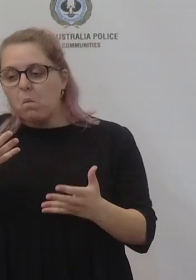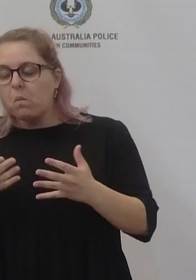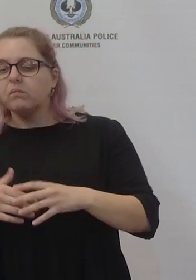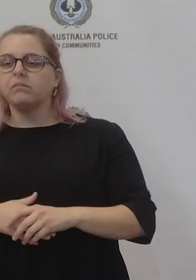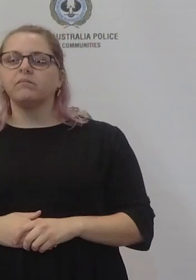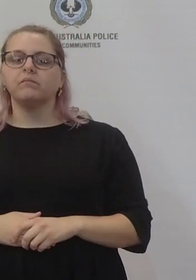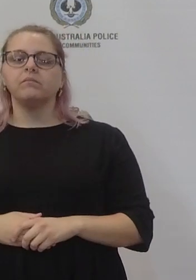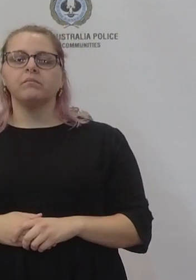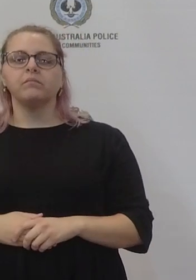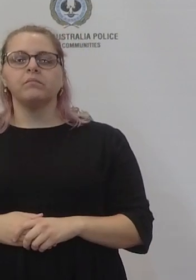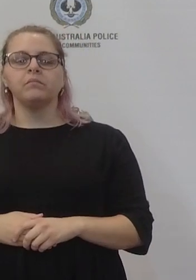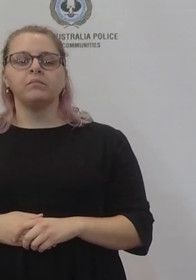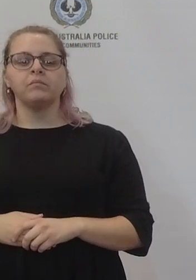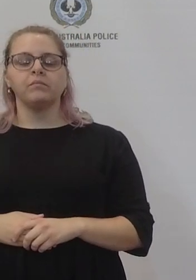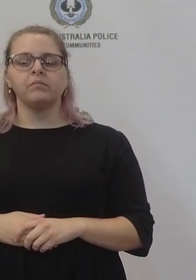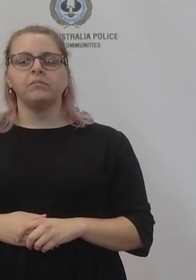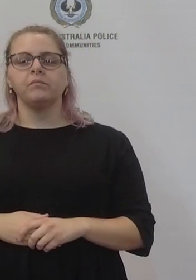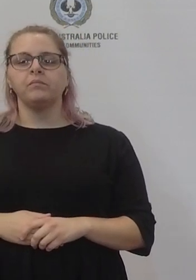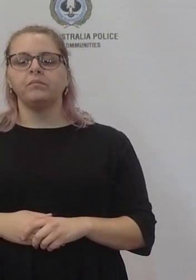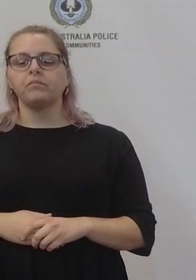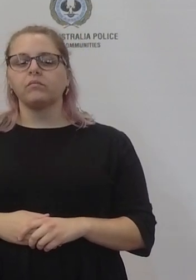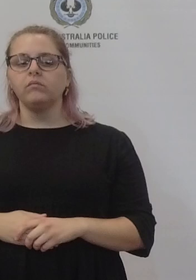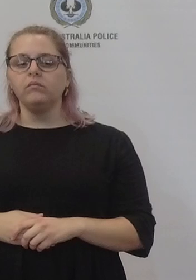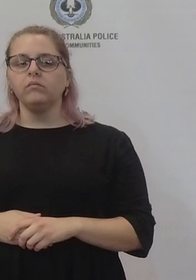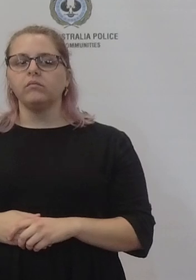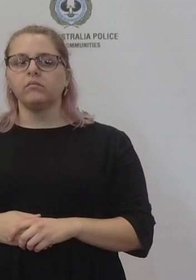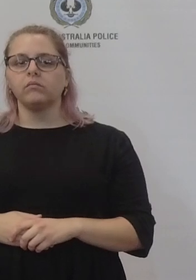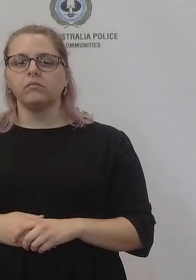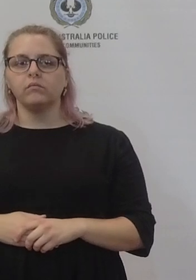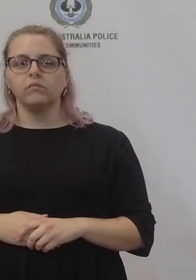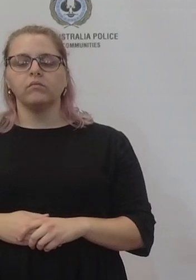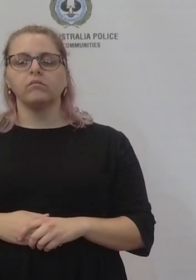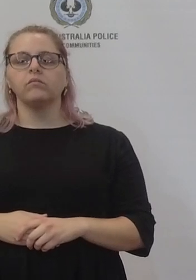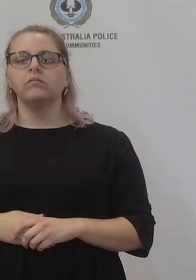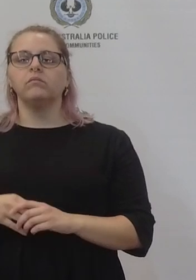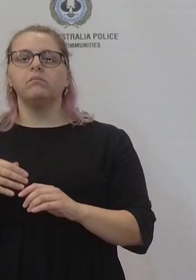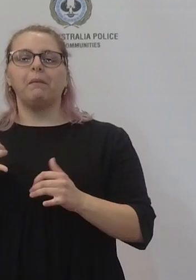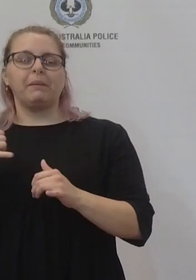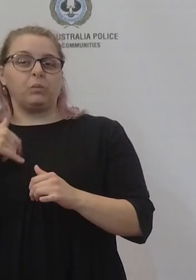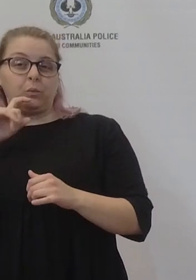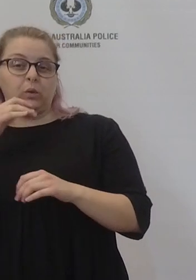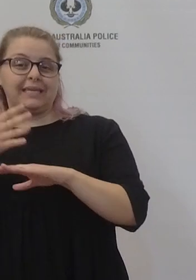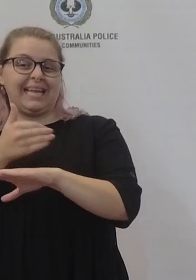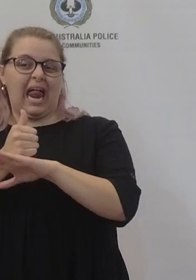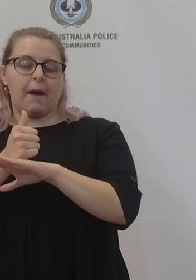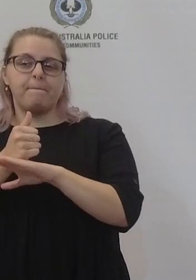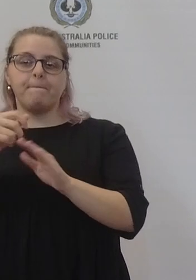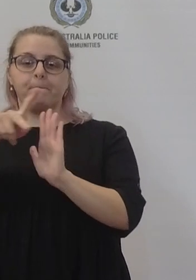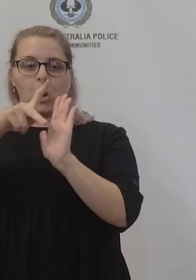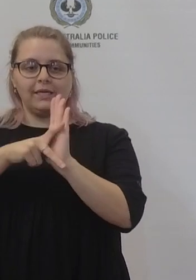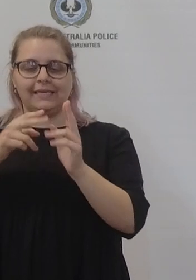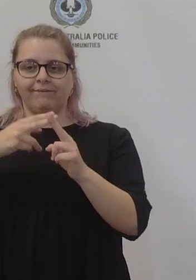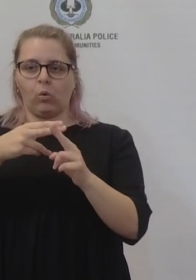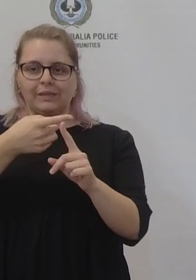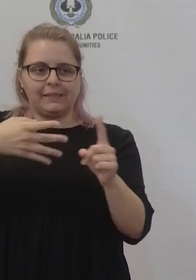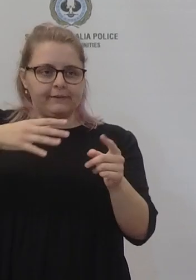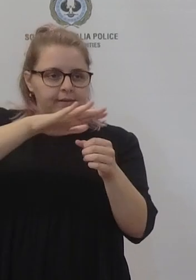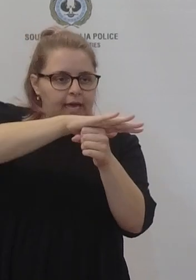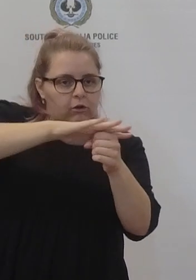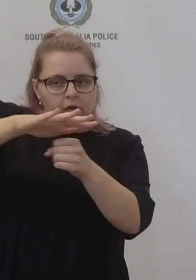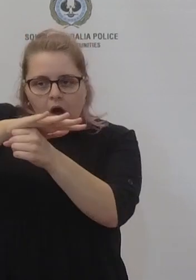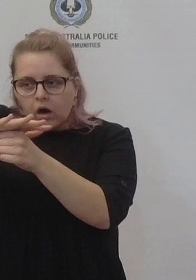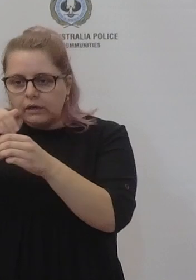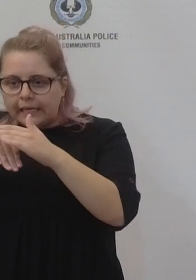appropriate to um have a policy within a particular department um so this is just part of that transition